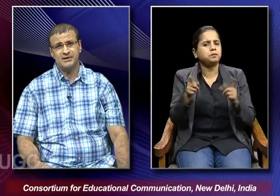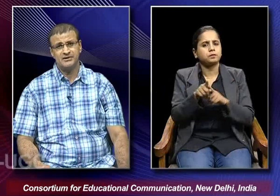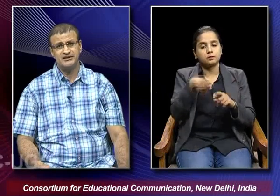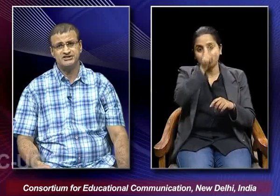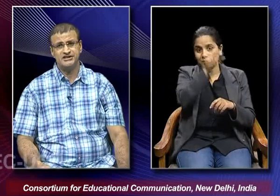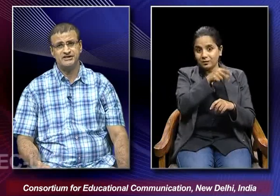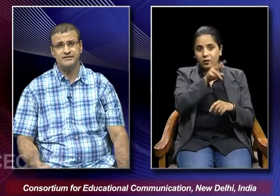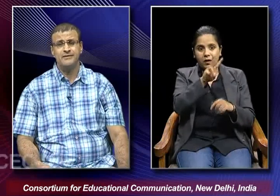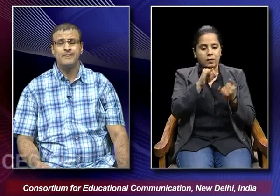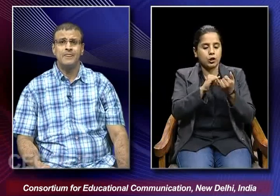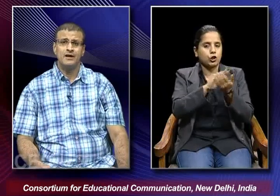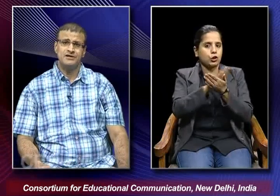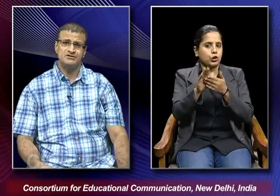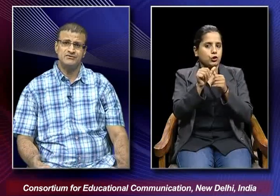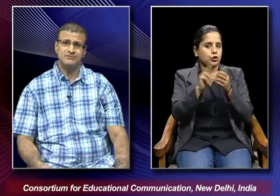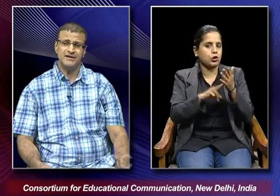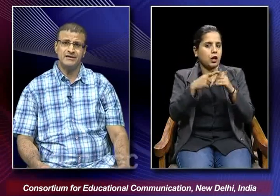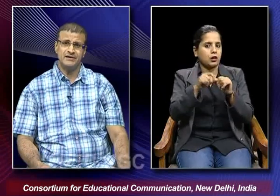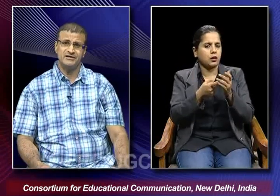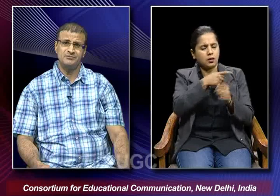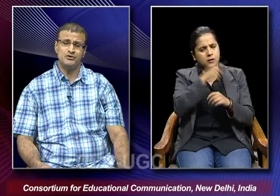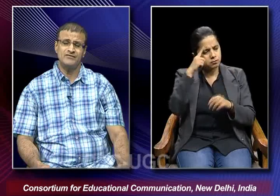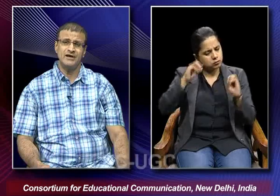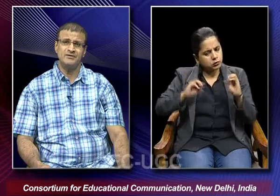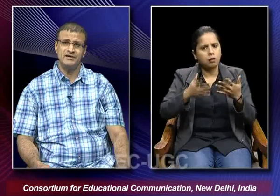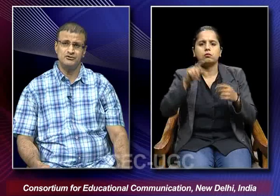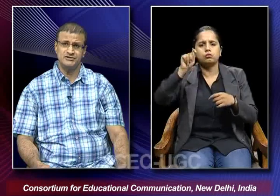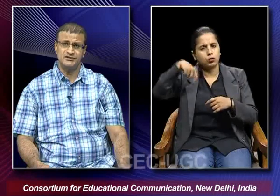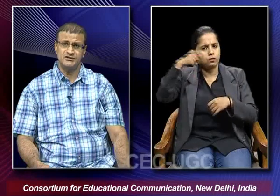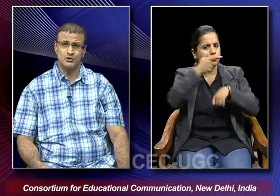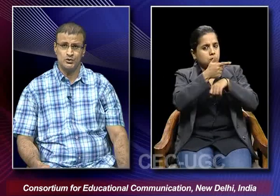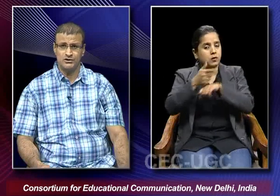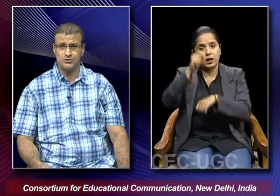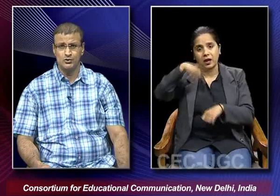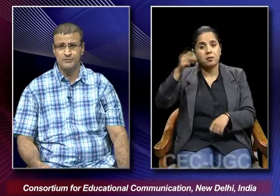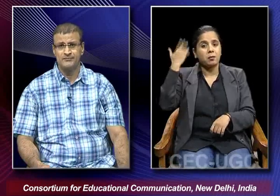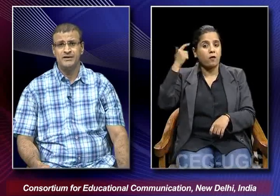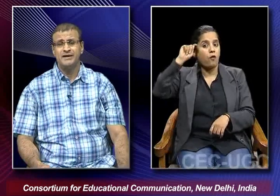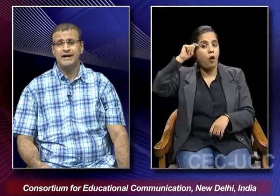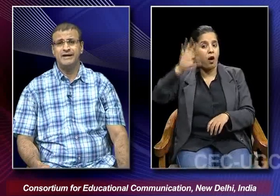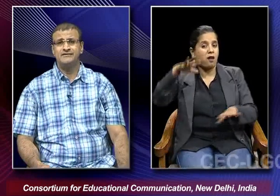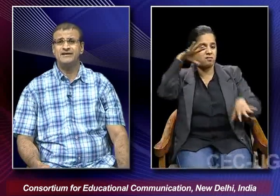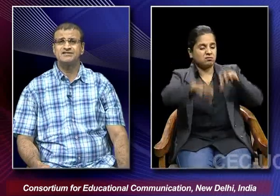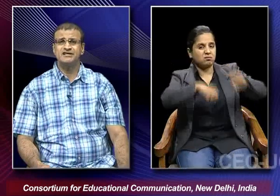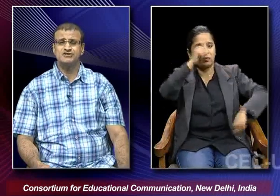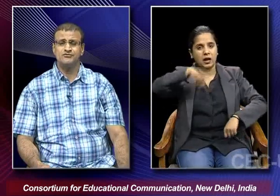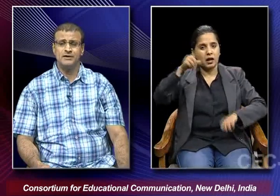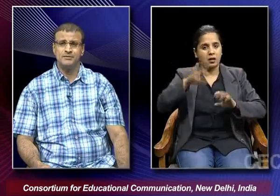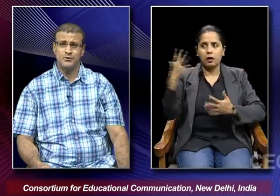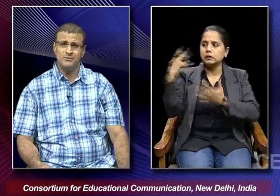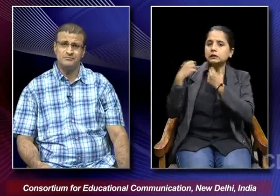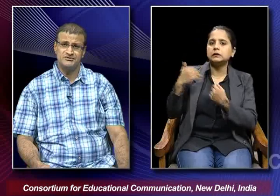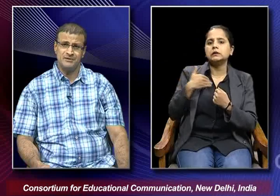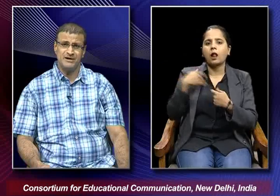Vishantaram initiated his film making at that point of time India was under the colonial rule. And various kinds of